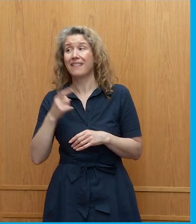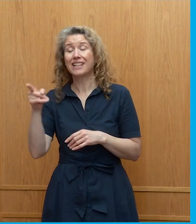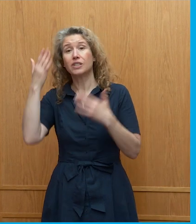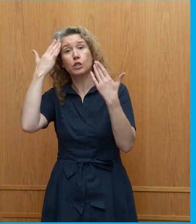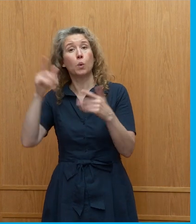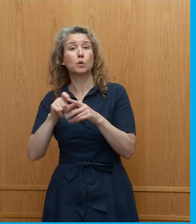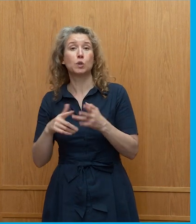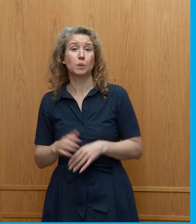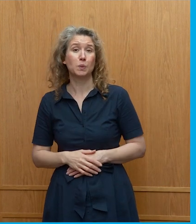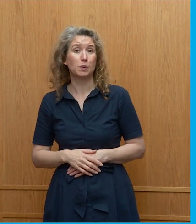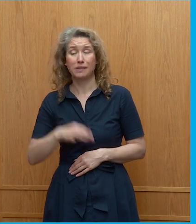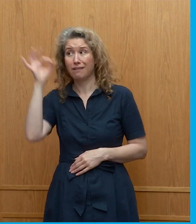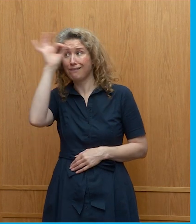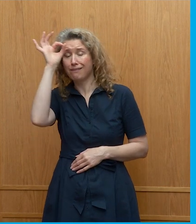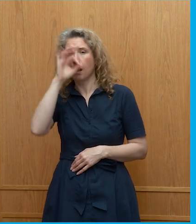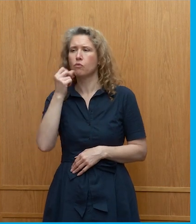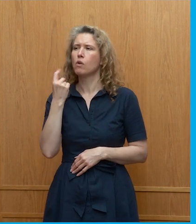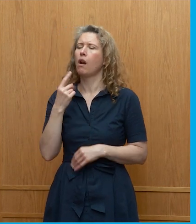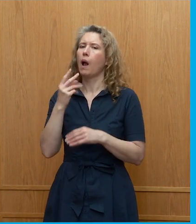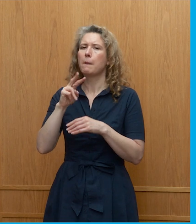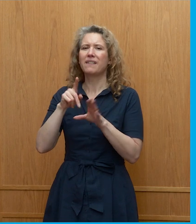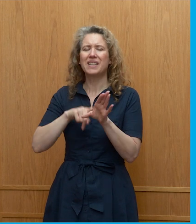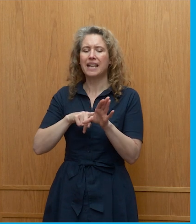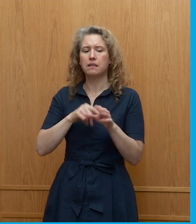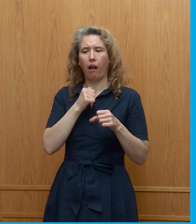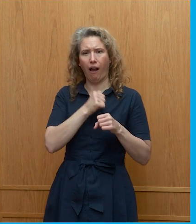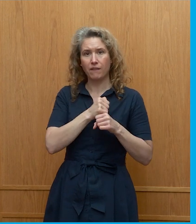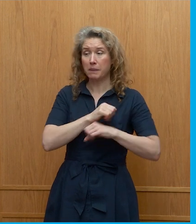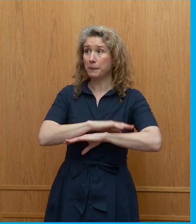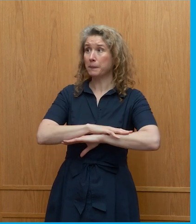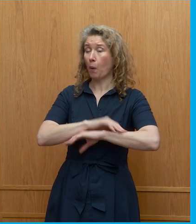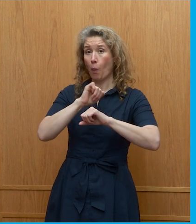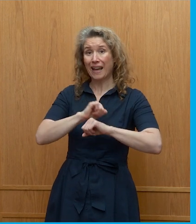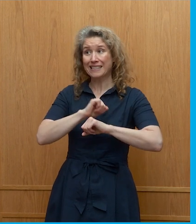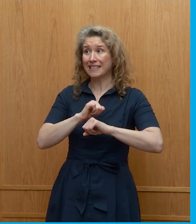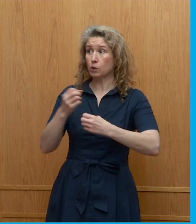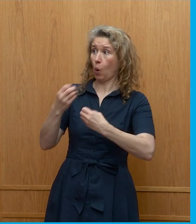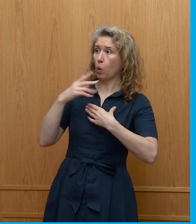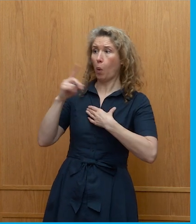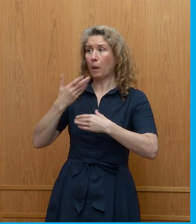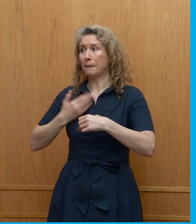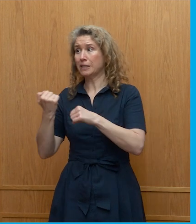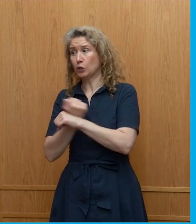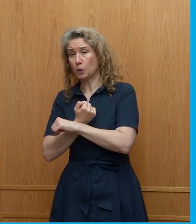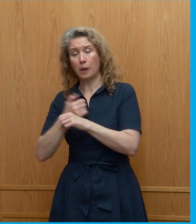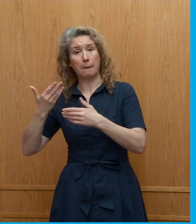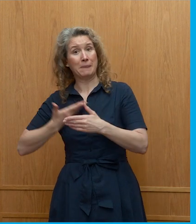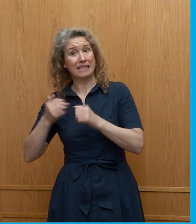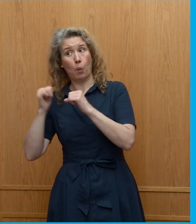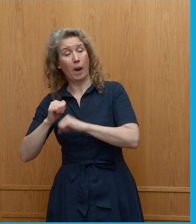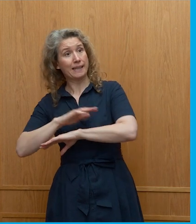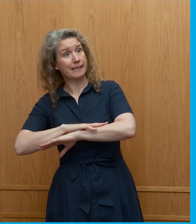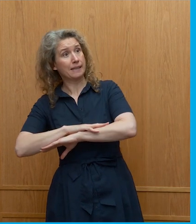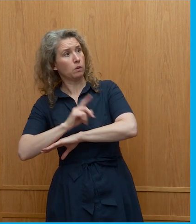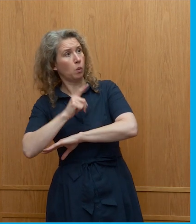they were supposed to do and actually i realized after a couple of years that government was sitting there waiting to be told what business was going to do for them and businesses were sitting